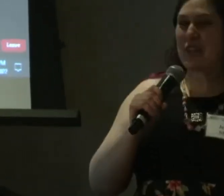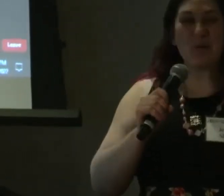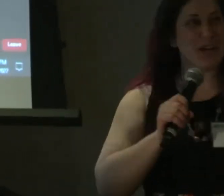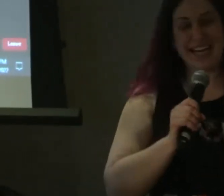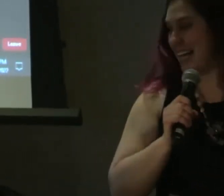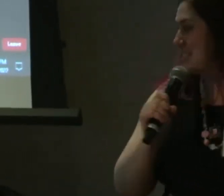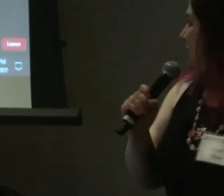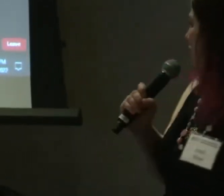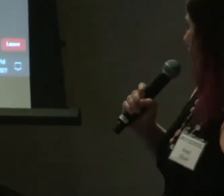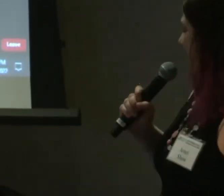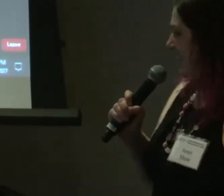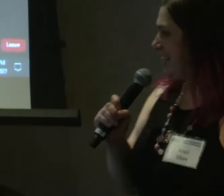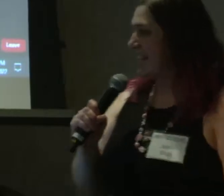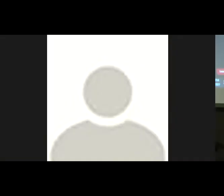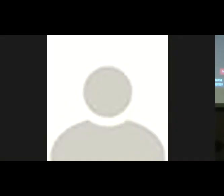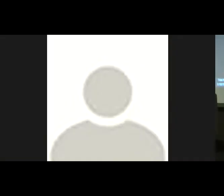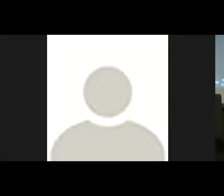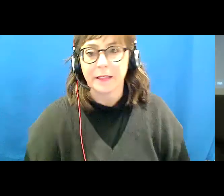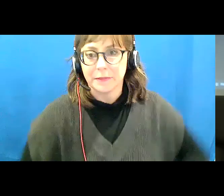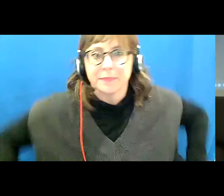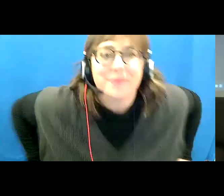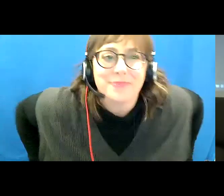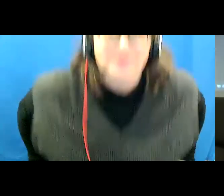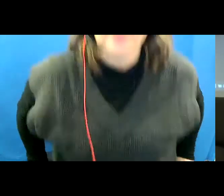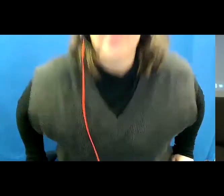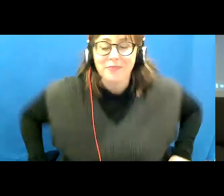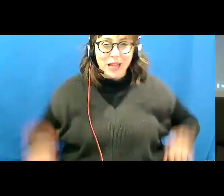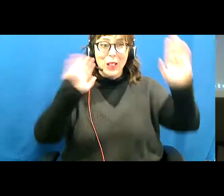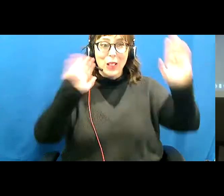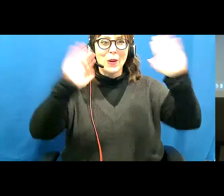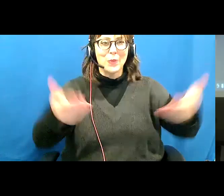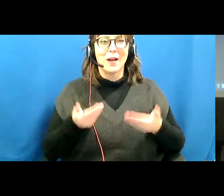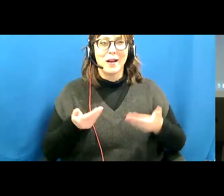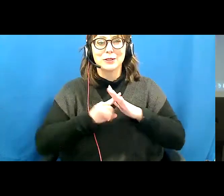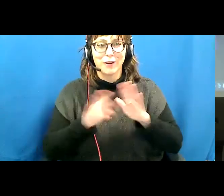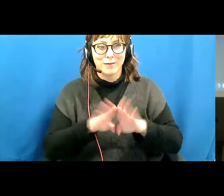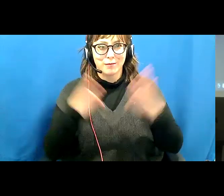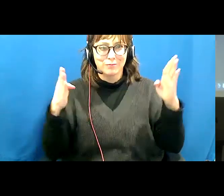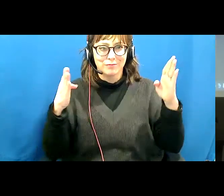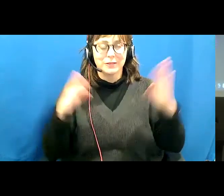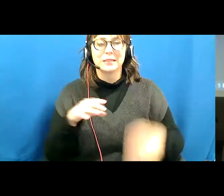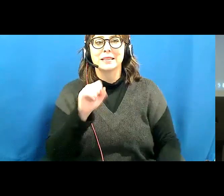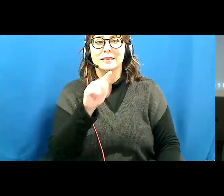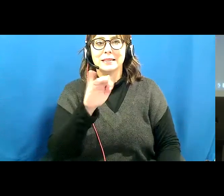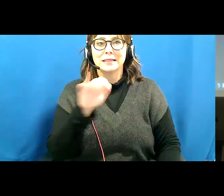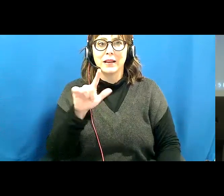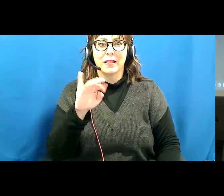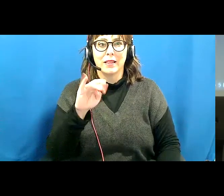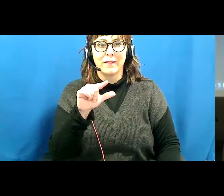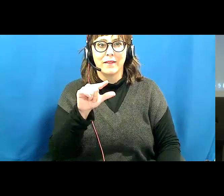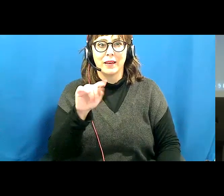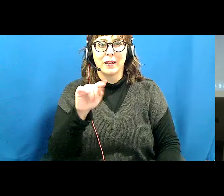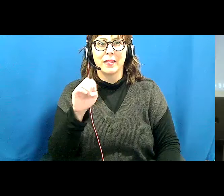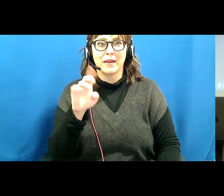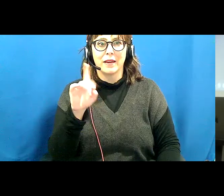So we're going to get started. So welcome everyone to the book launch of Still Living the Edges, a disabled